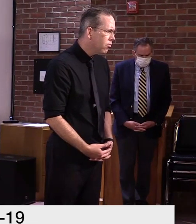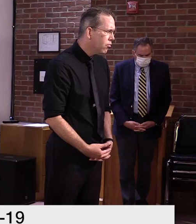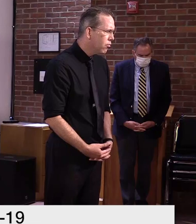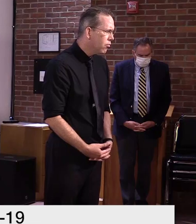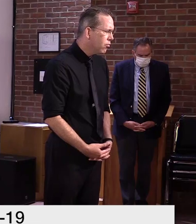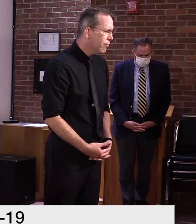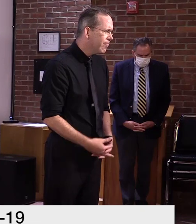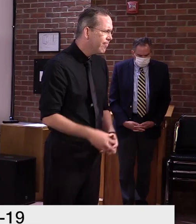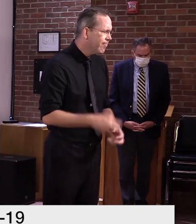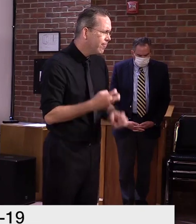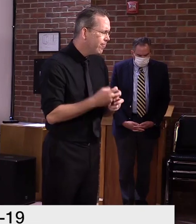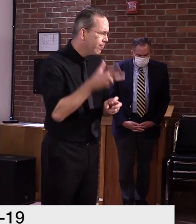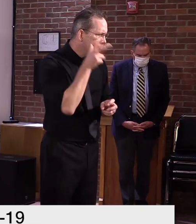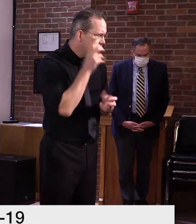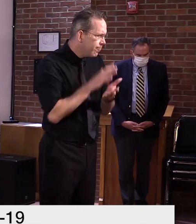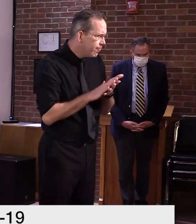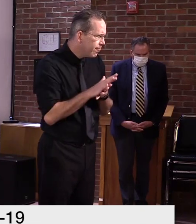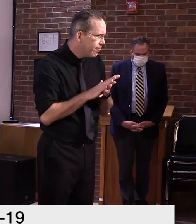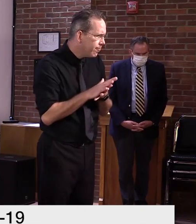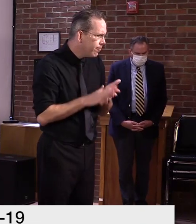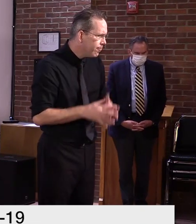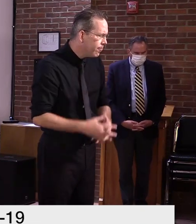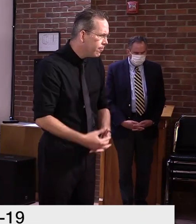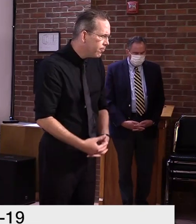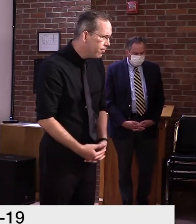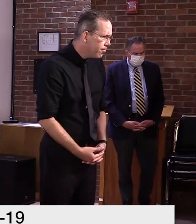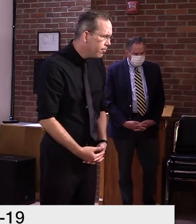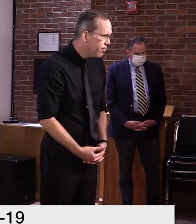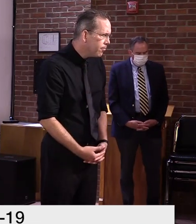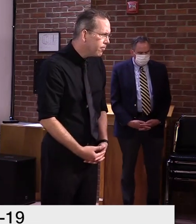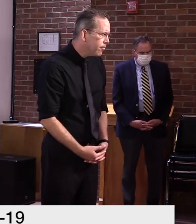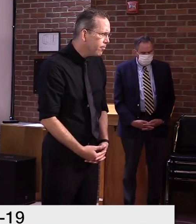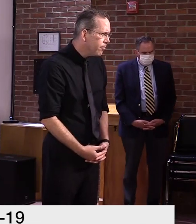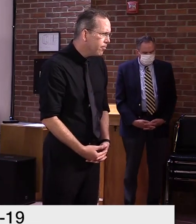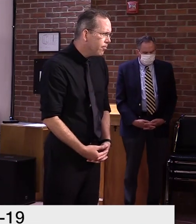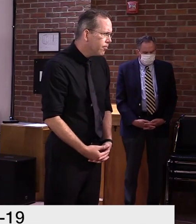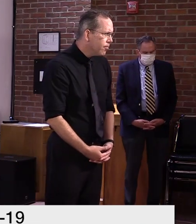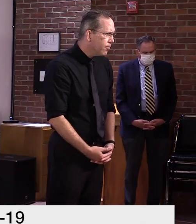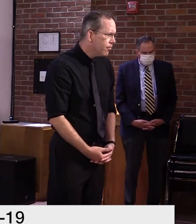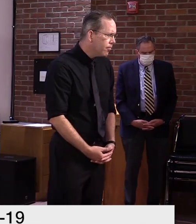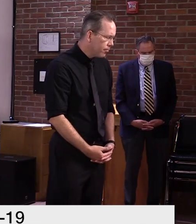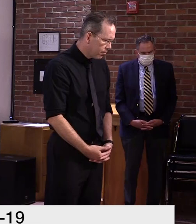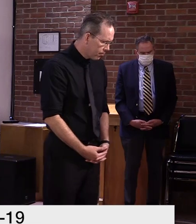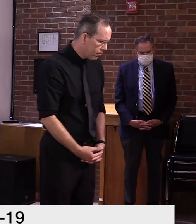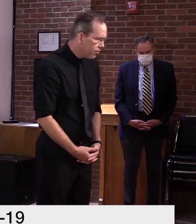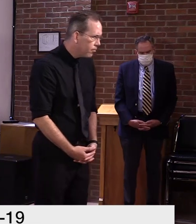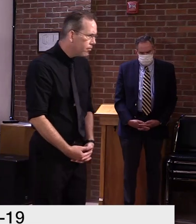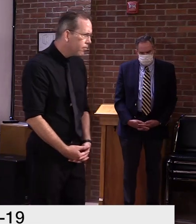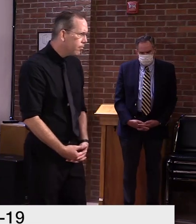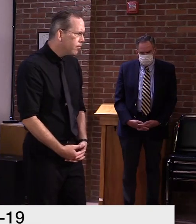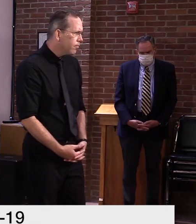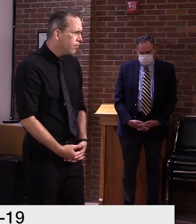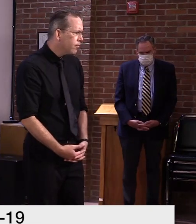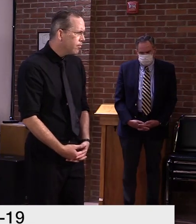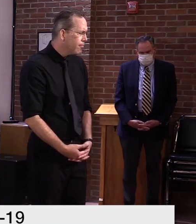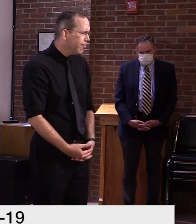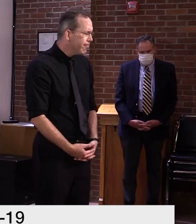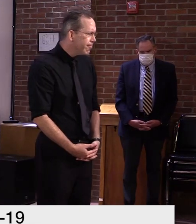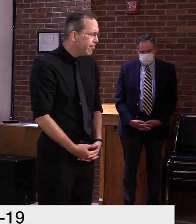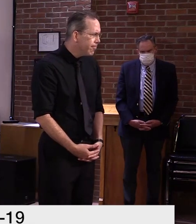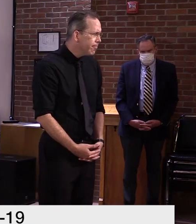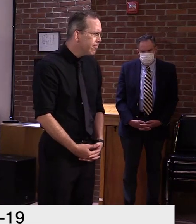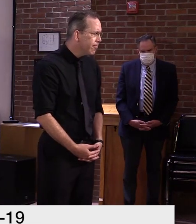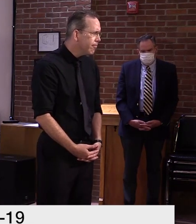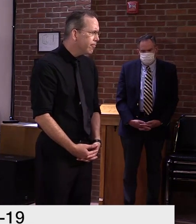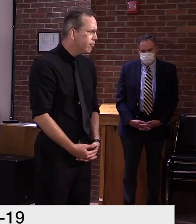false positive test, and they probably get tested and they find out that the first test is false of this. Do you go back and